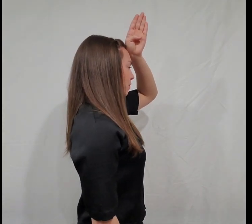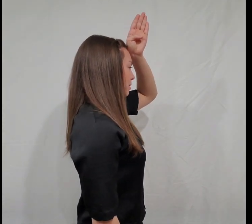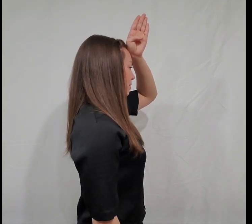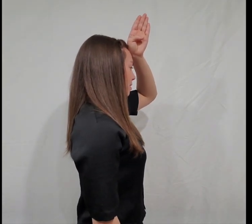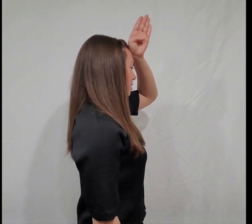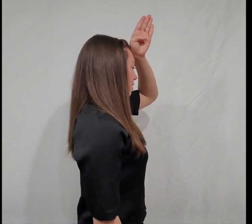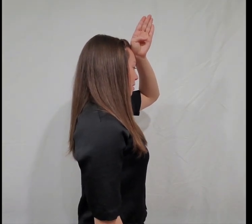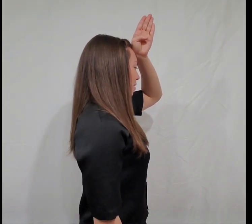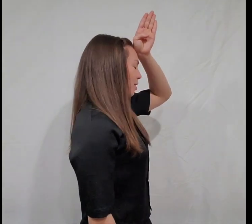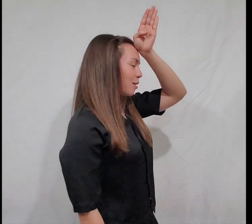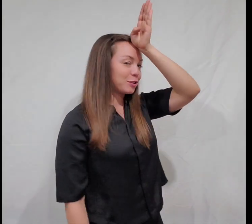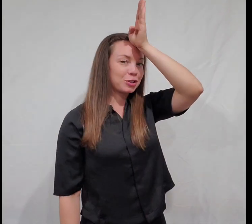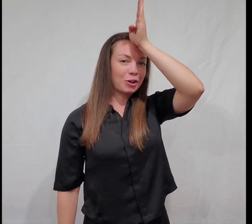fin. Shark.